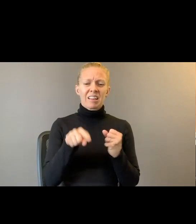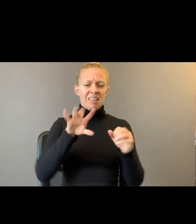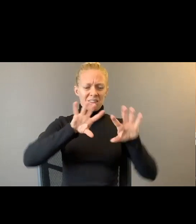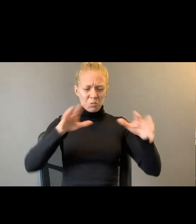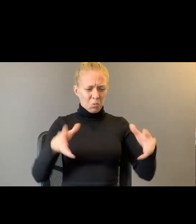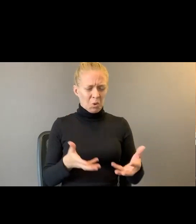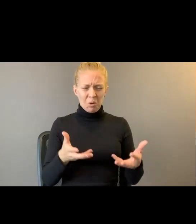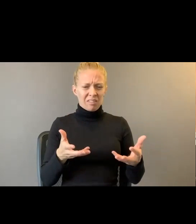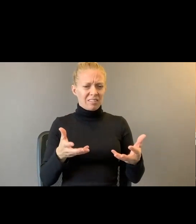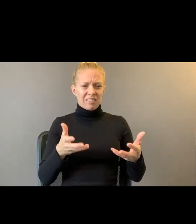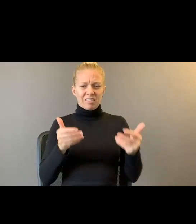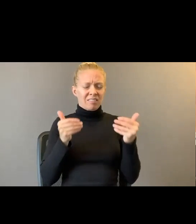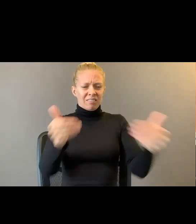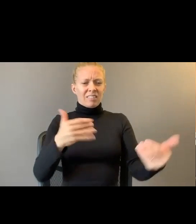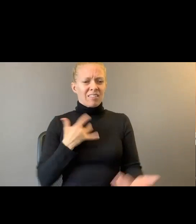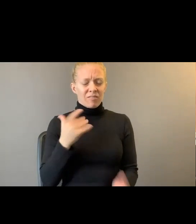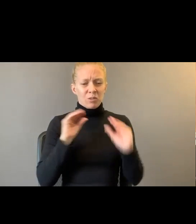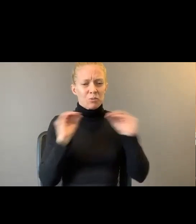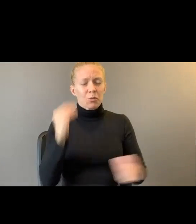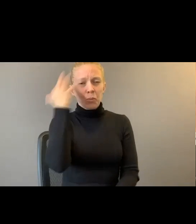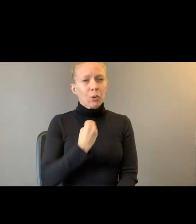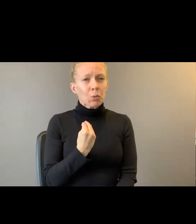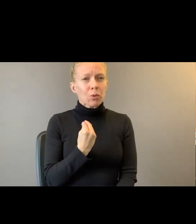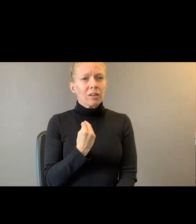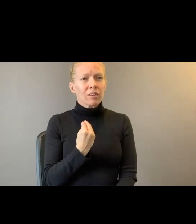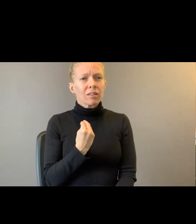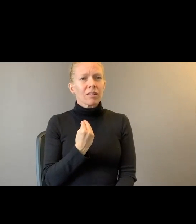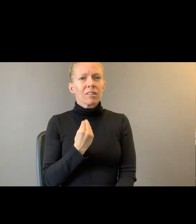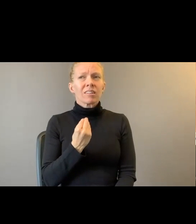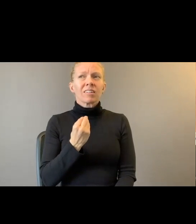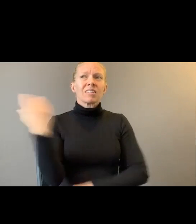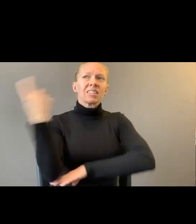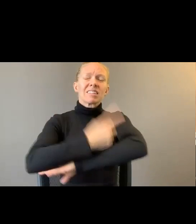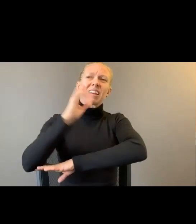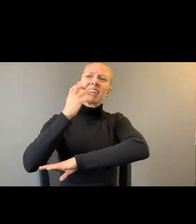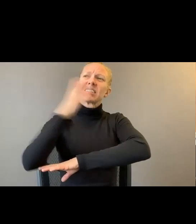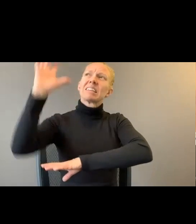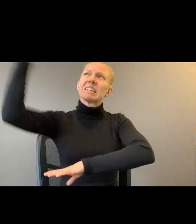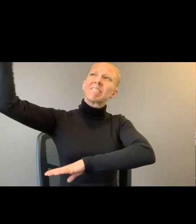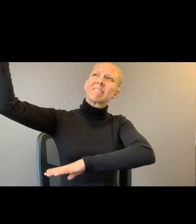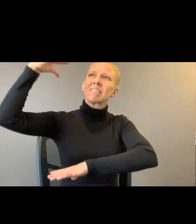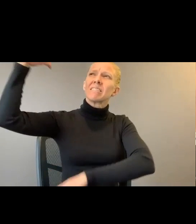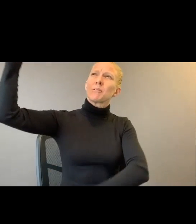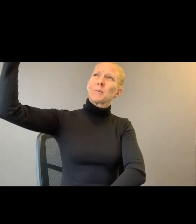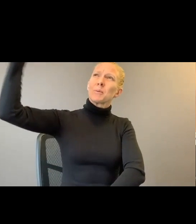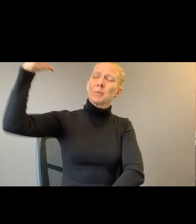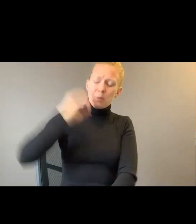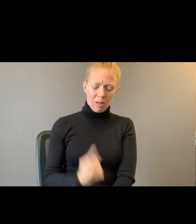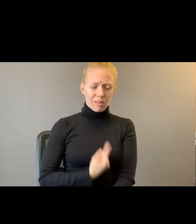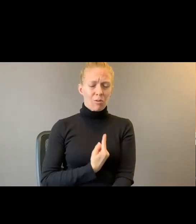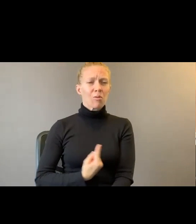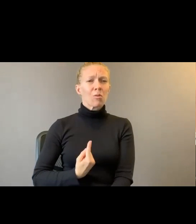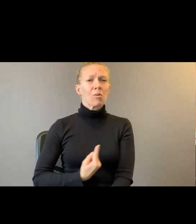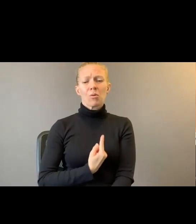tuck me away from the heat of the day. Alone, I burn. Blame the